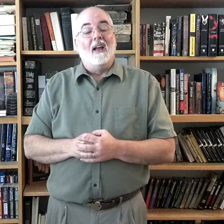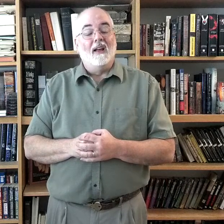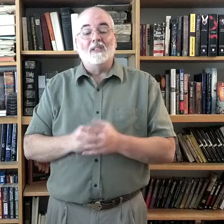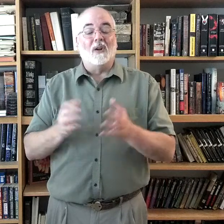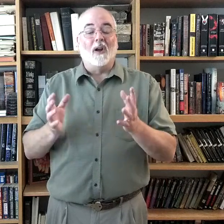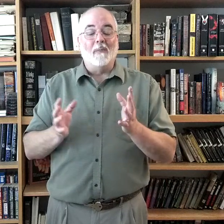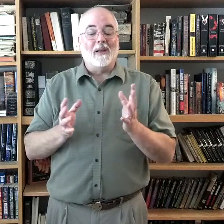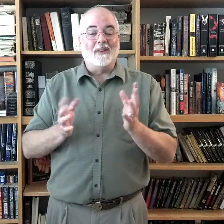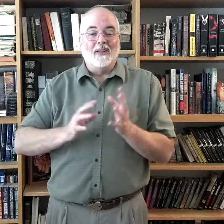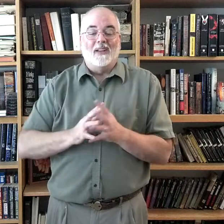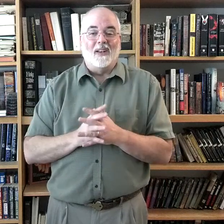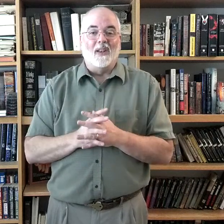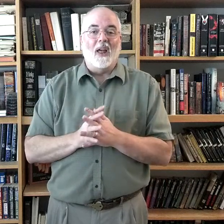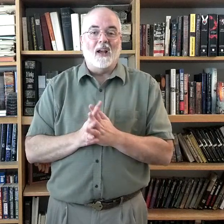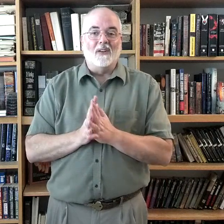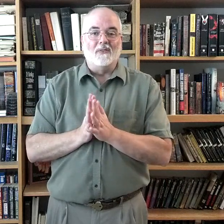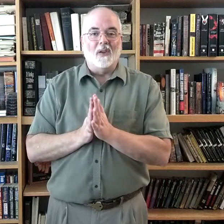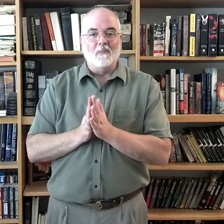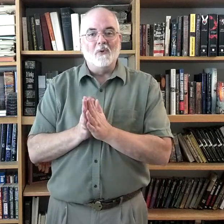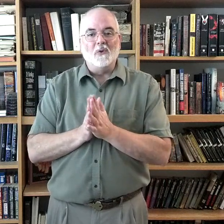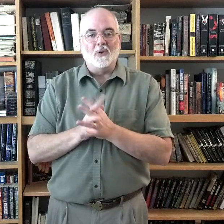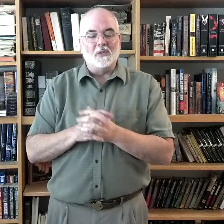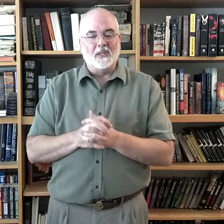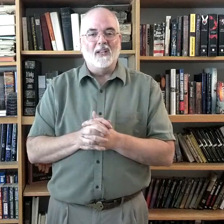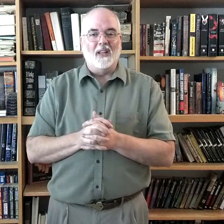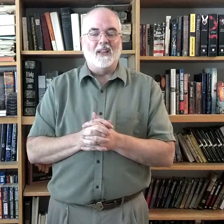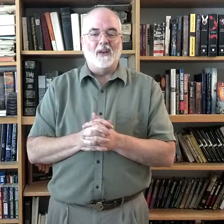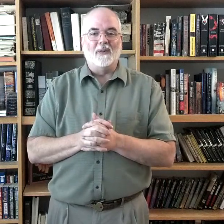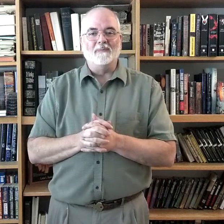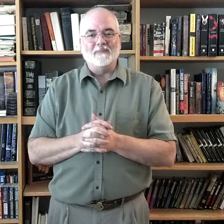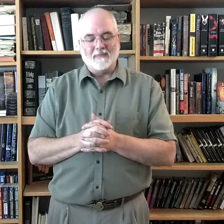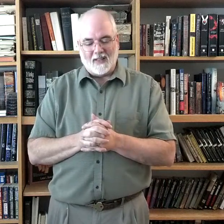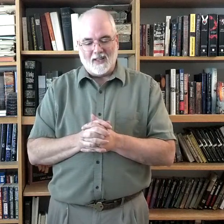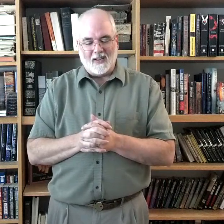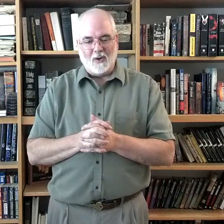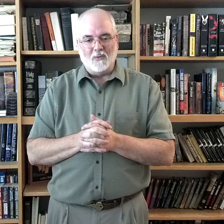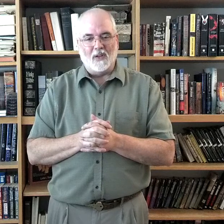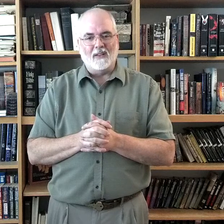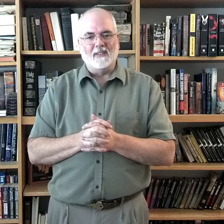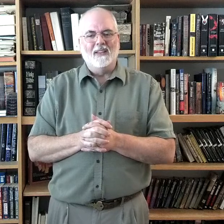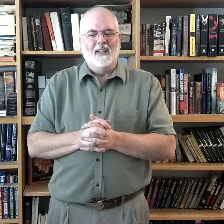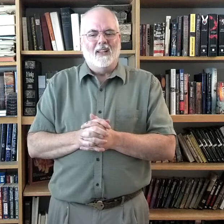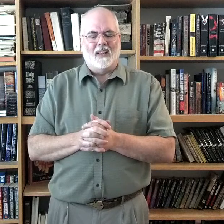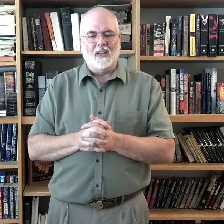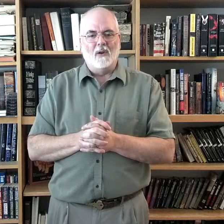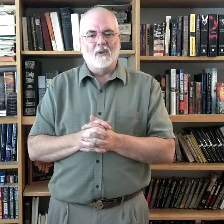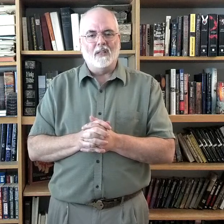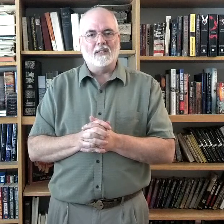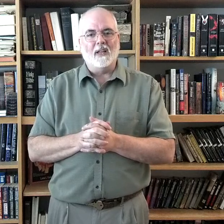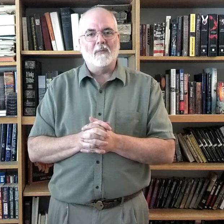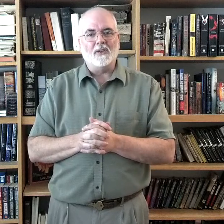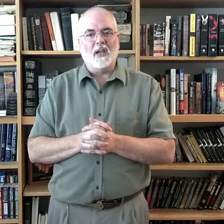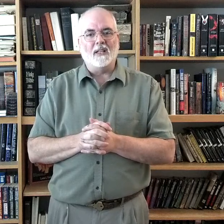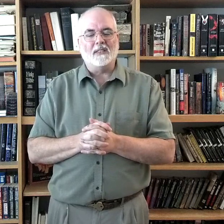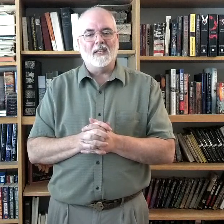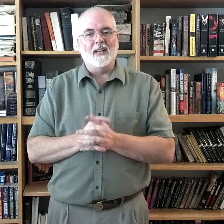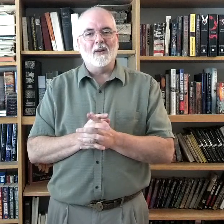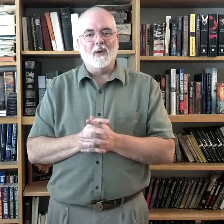Sorry about the lack of musical skill in that one. Hopefully get over this thing in my chest. Anyway,